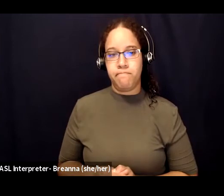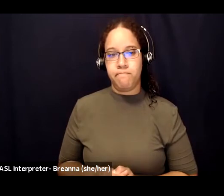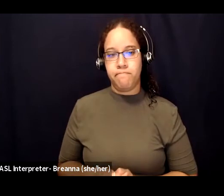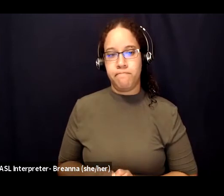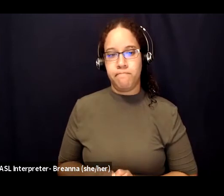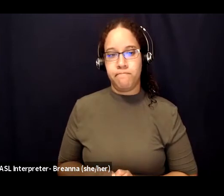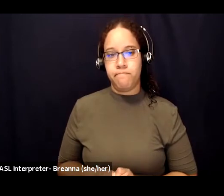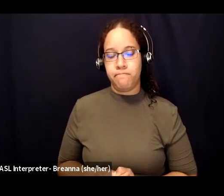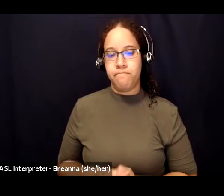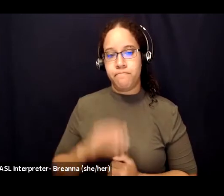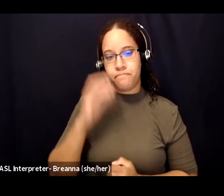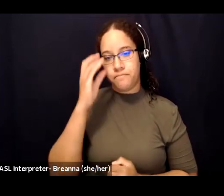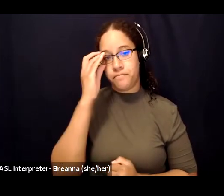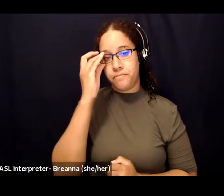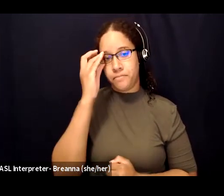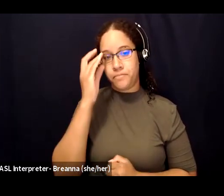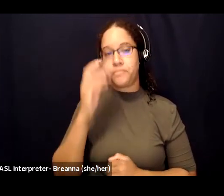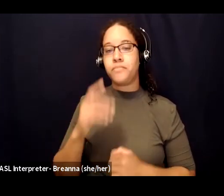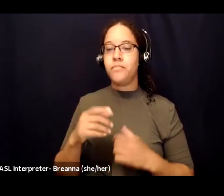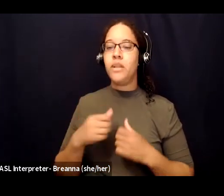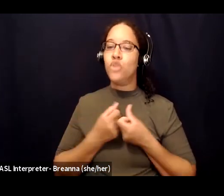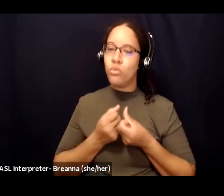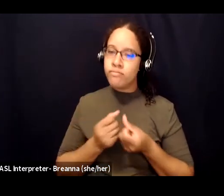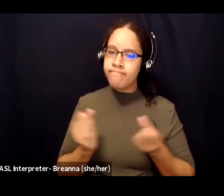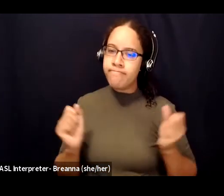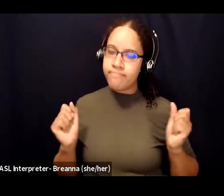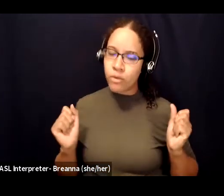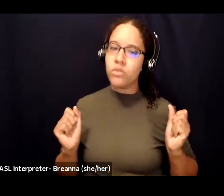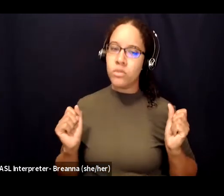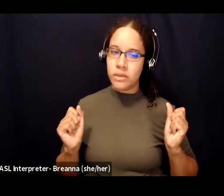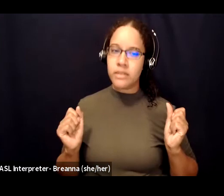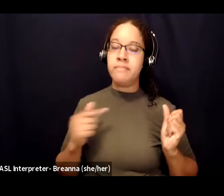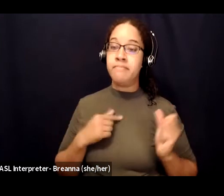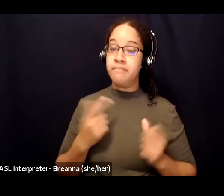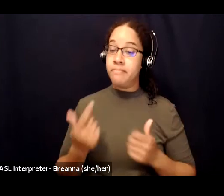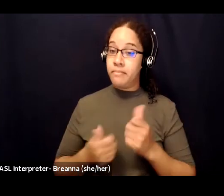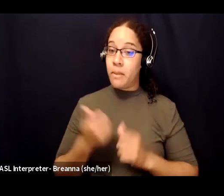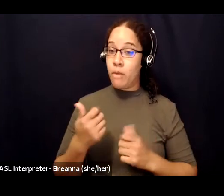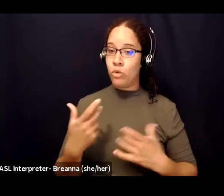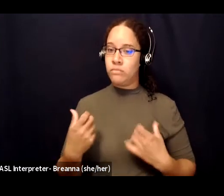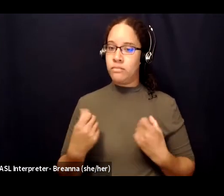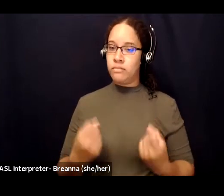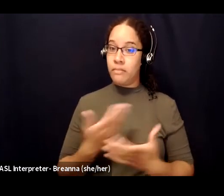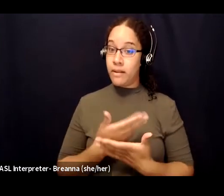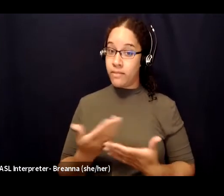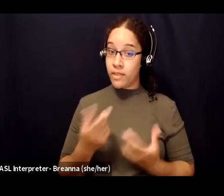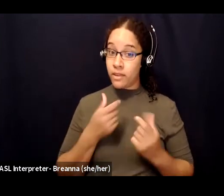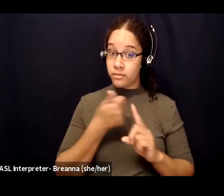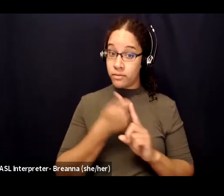So speaking of vulnerability, one of the most courageous things we can do for ourselves is to create a space for self-compassion and for self-love.